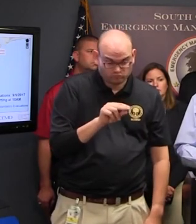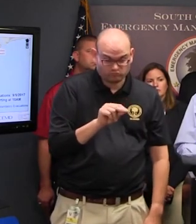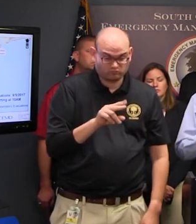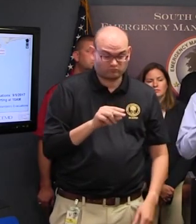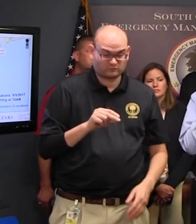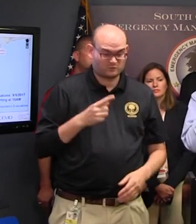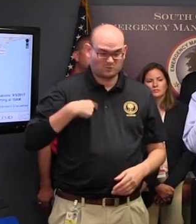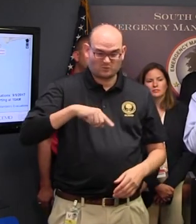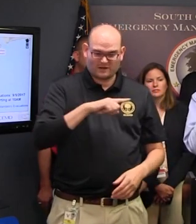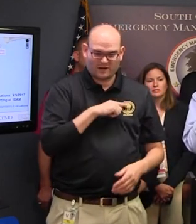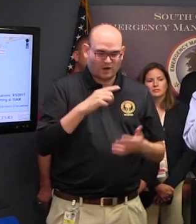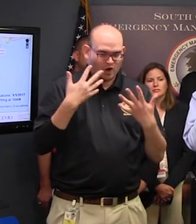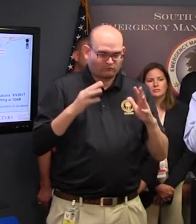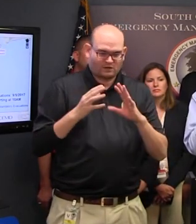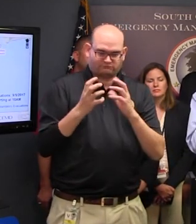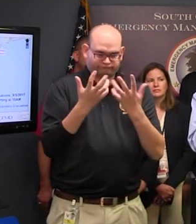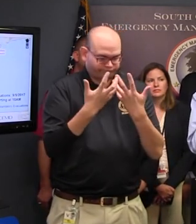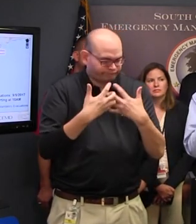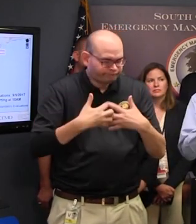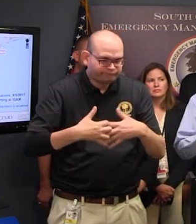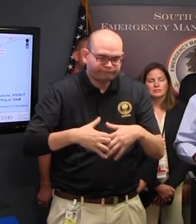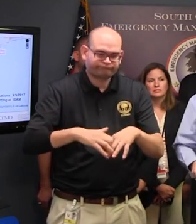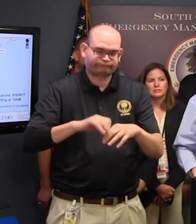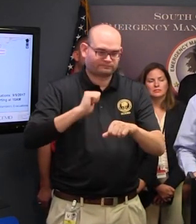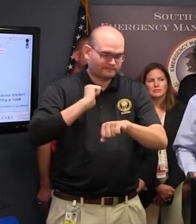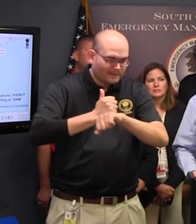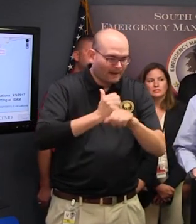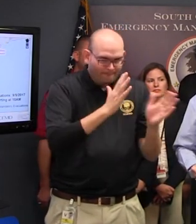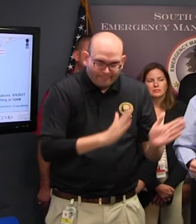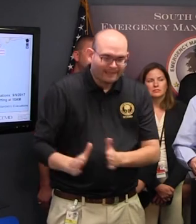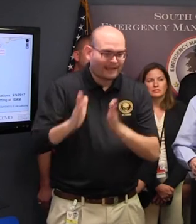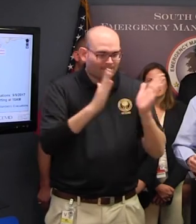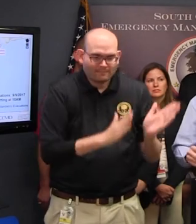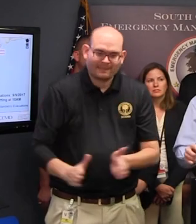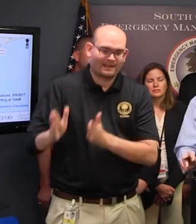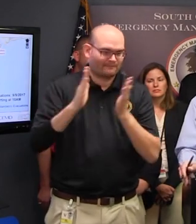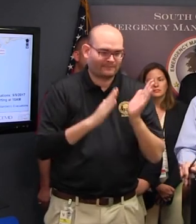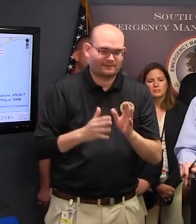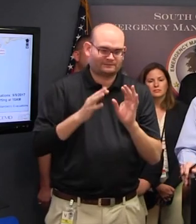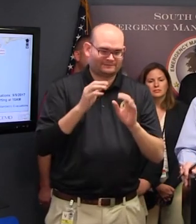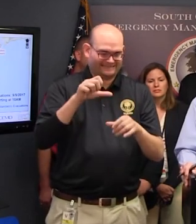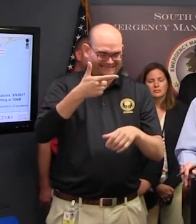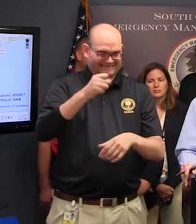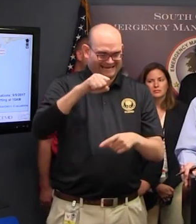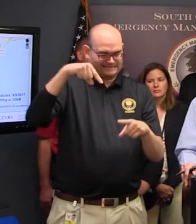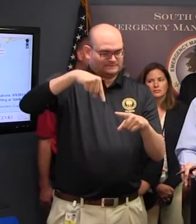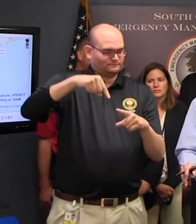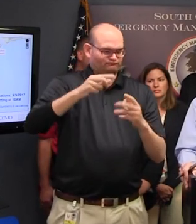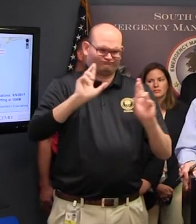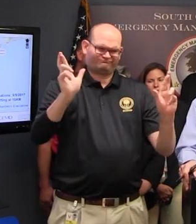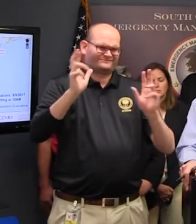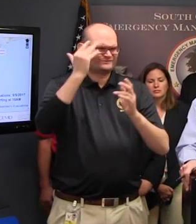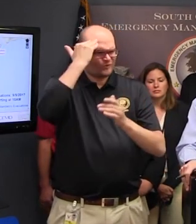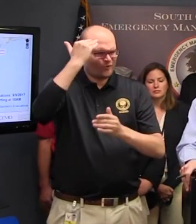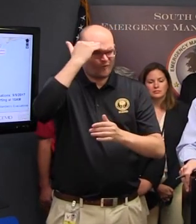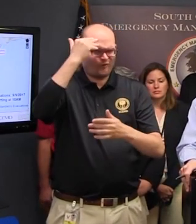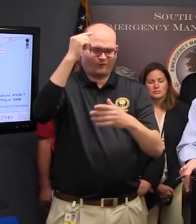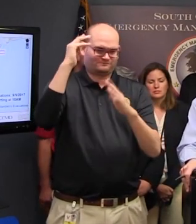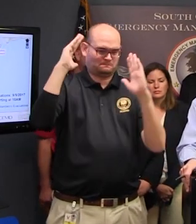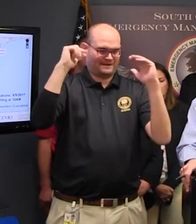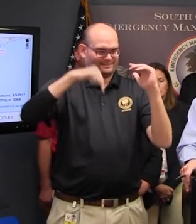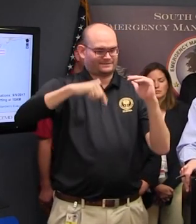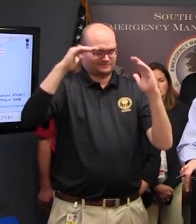going on There's been a lot of planning about that In fact, Ms. Hall has been in conversation with the